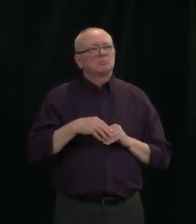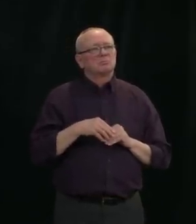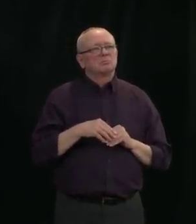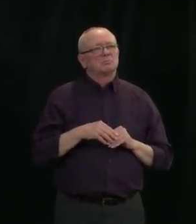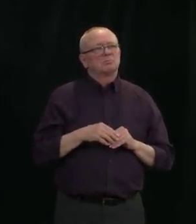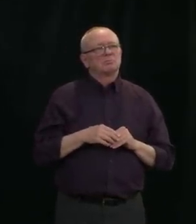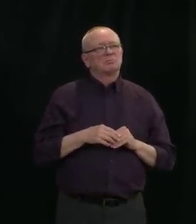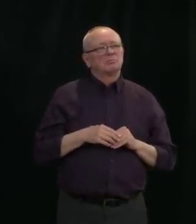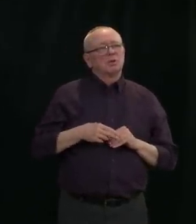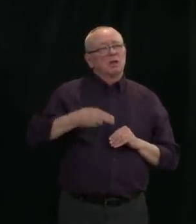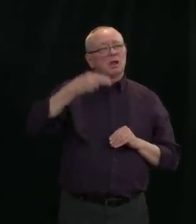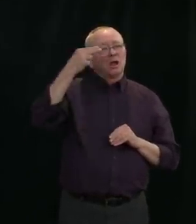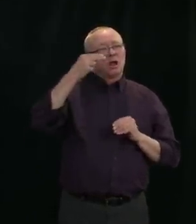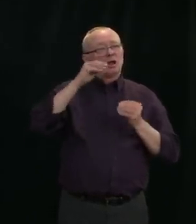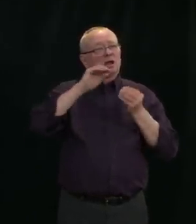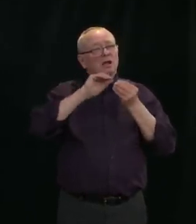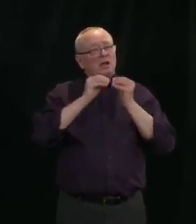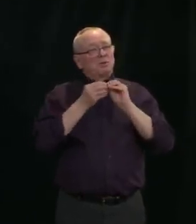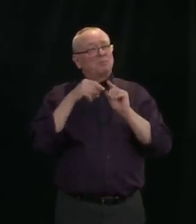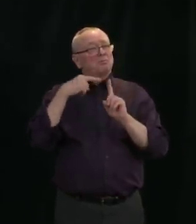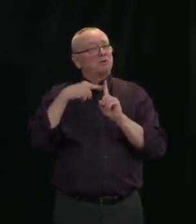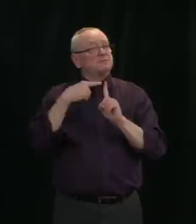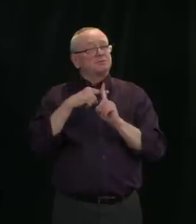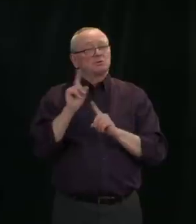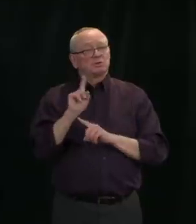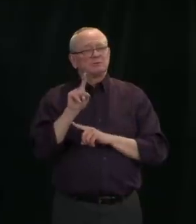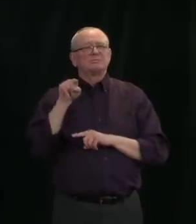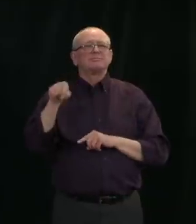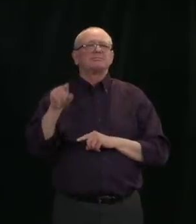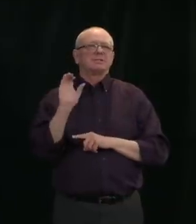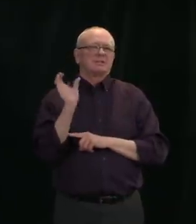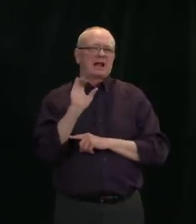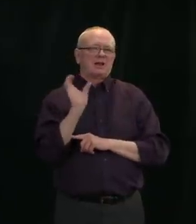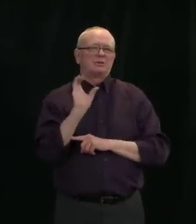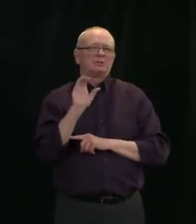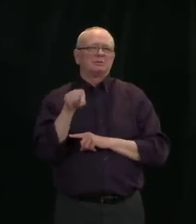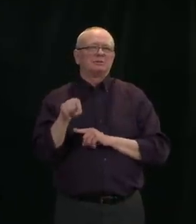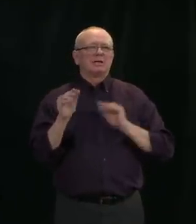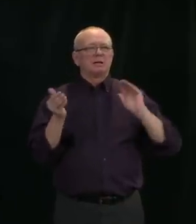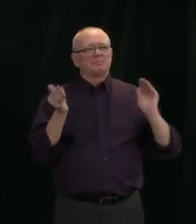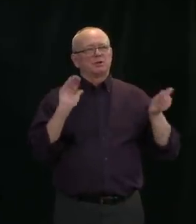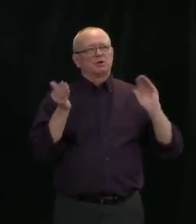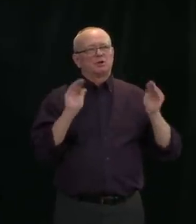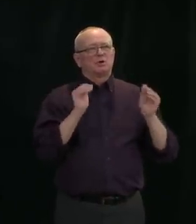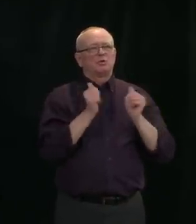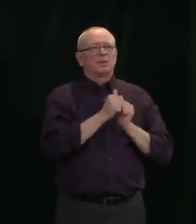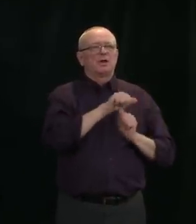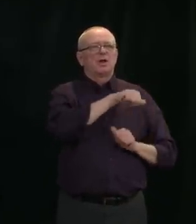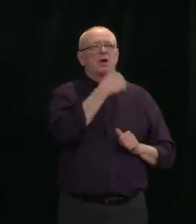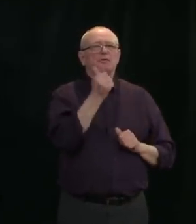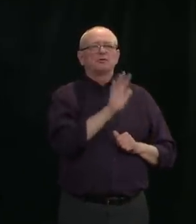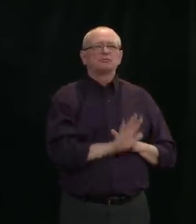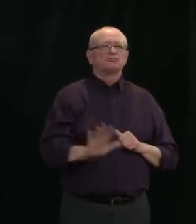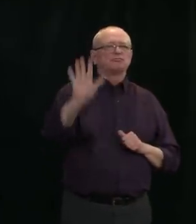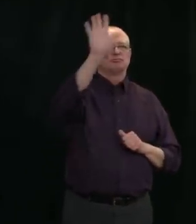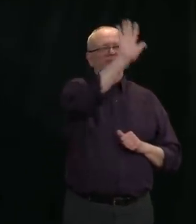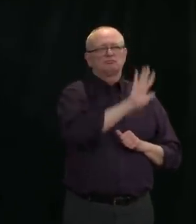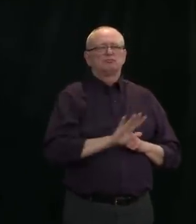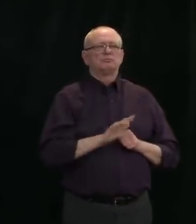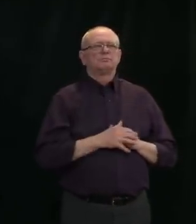in the Calgary area with respect to the percent of all tests that are testing positive in the Calgary zone.